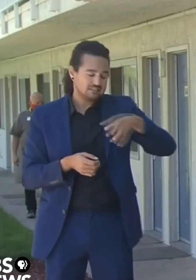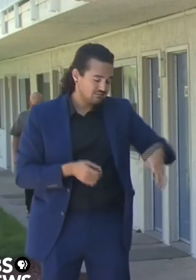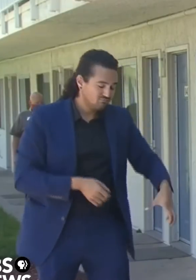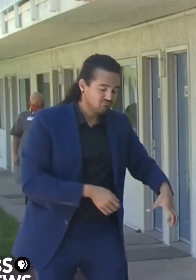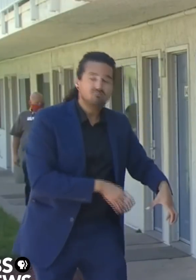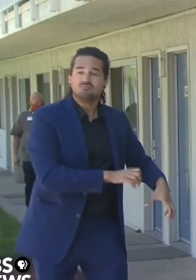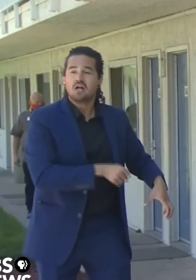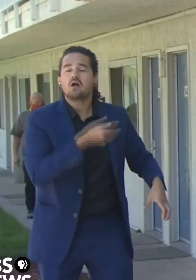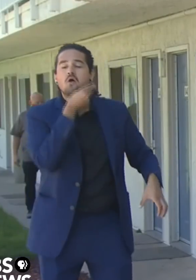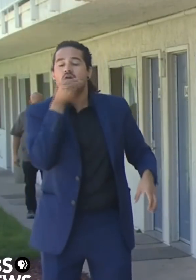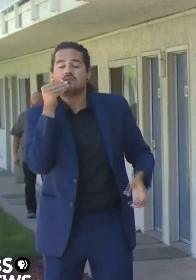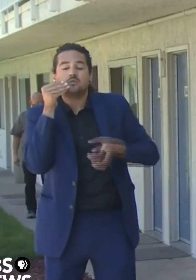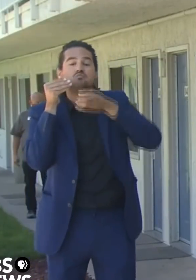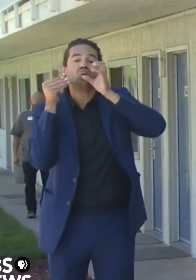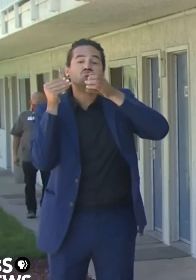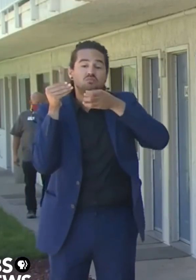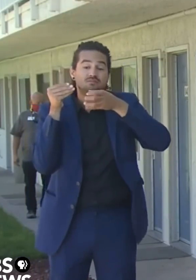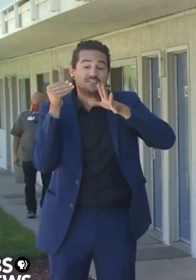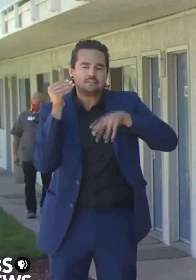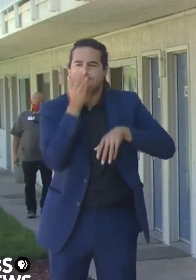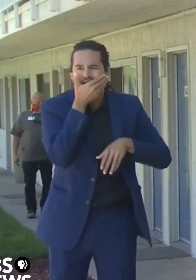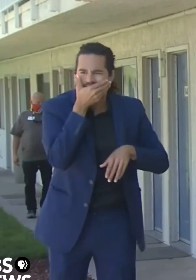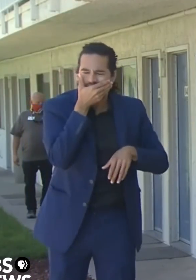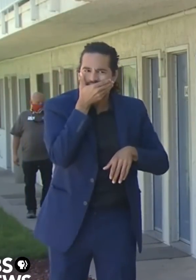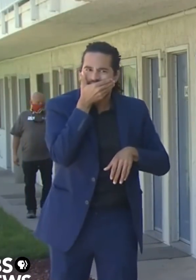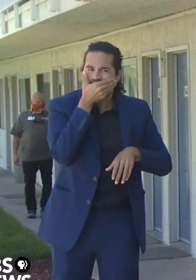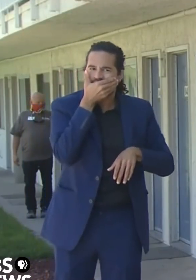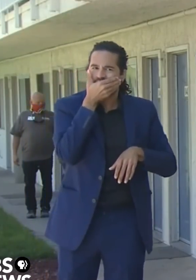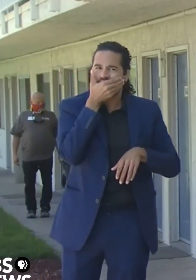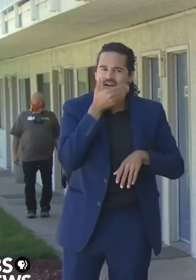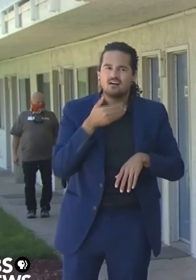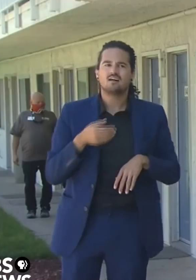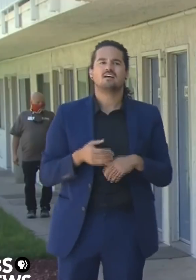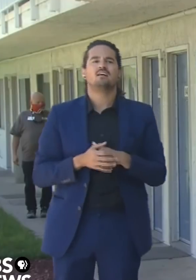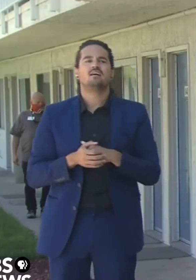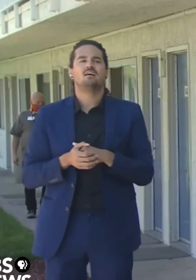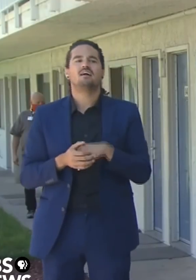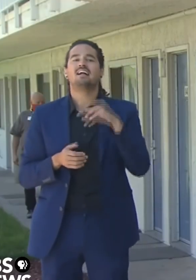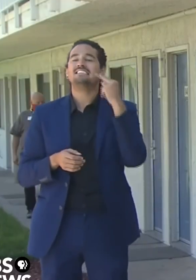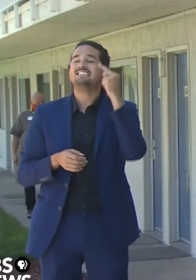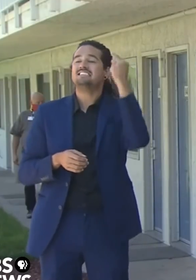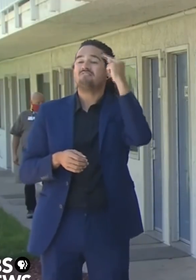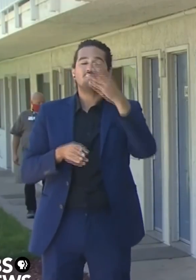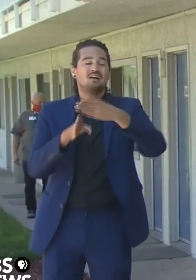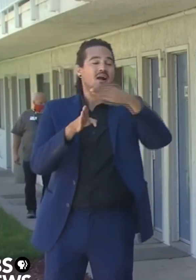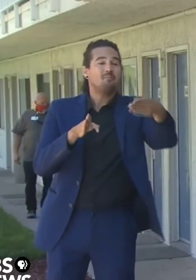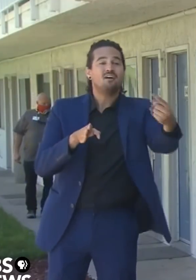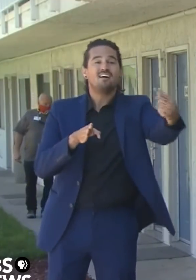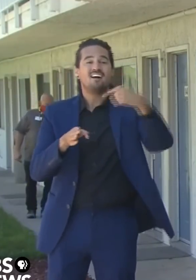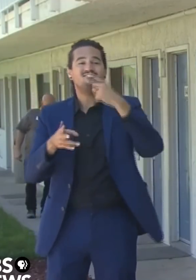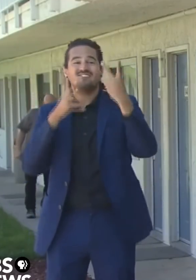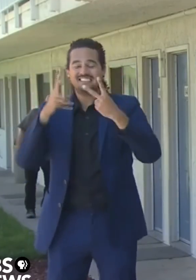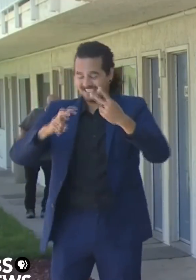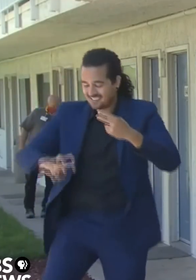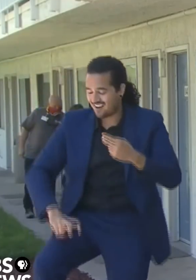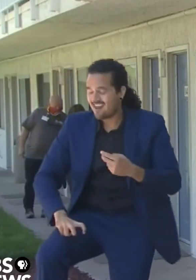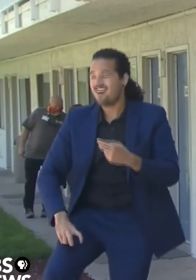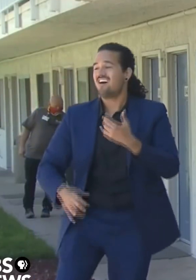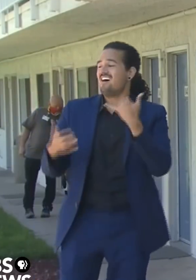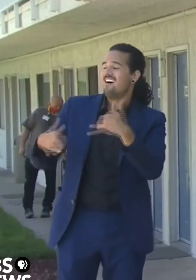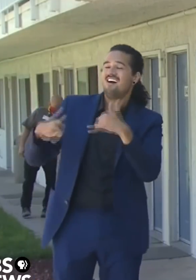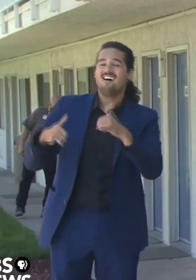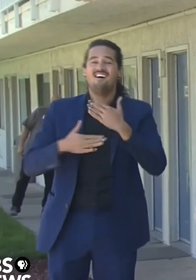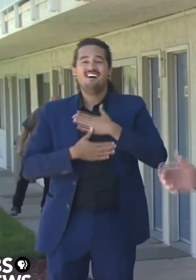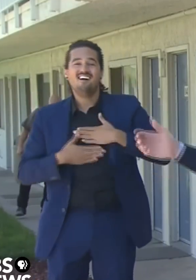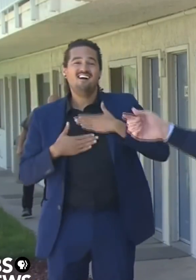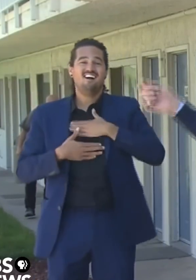start congregating around and then they're jumping on top of Uncle Joe and then Uncle Joe's putting them back to Aunt Jane